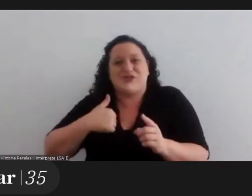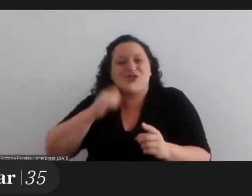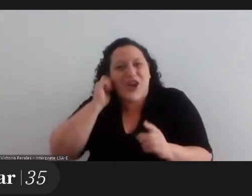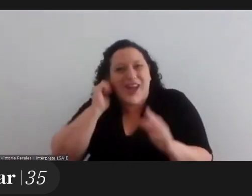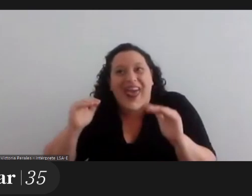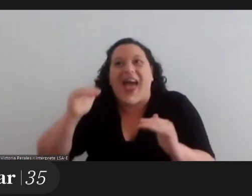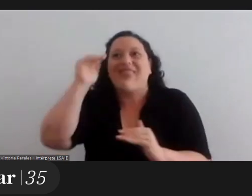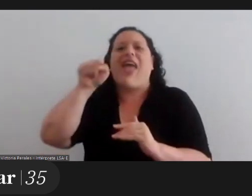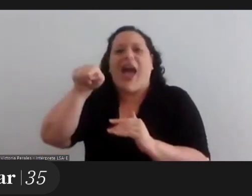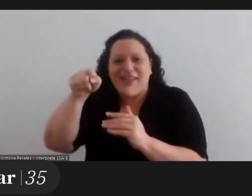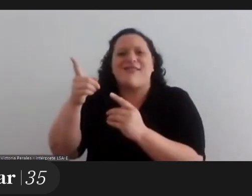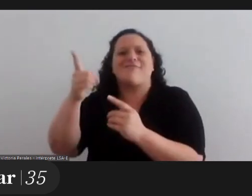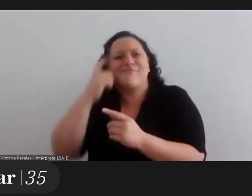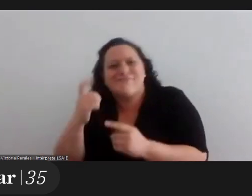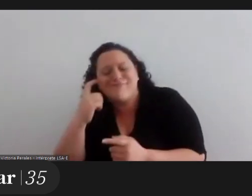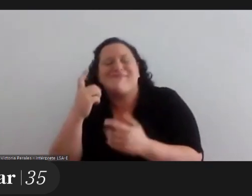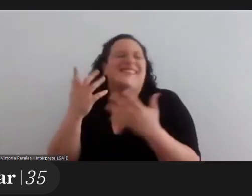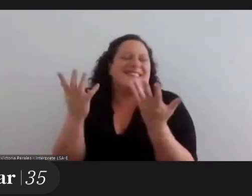my own culture but